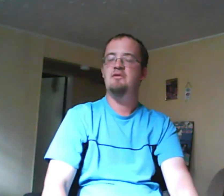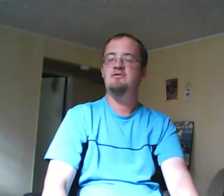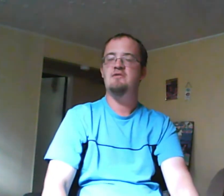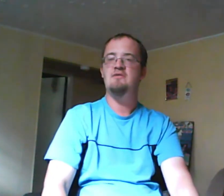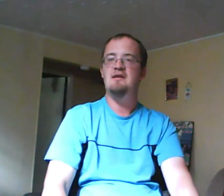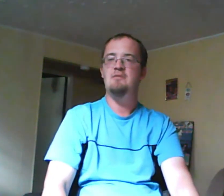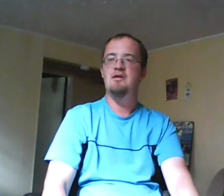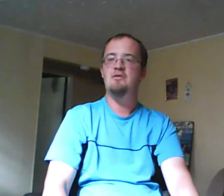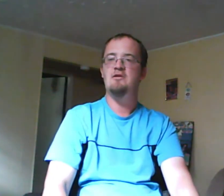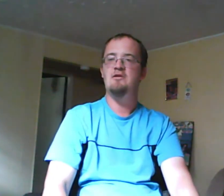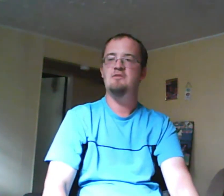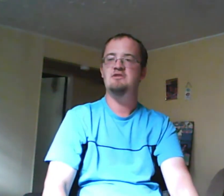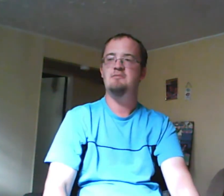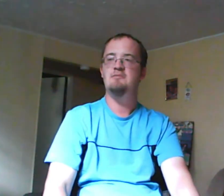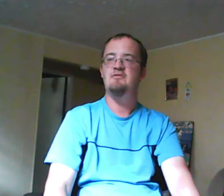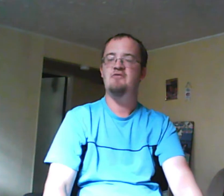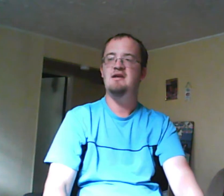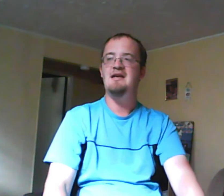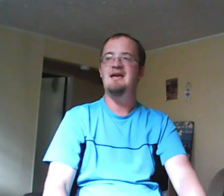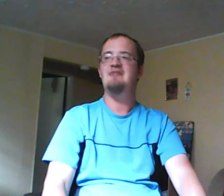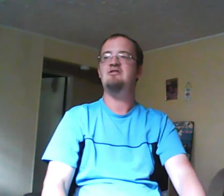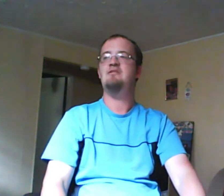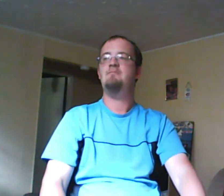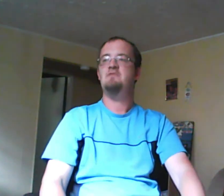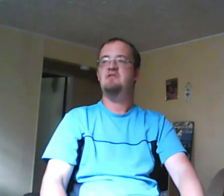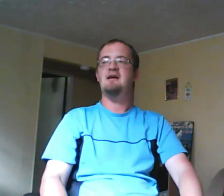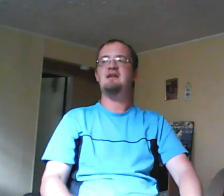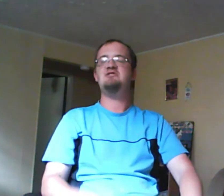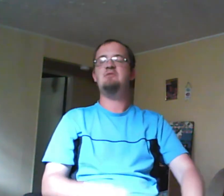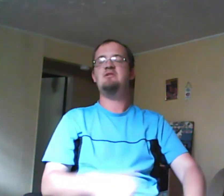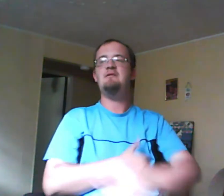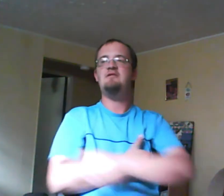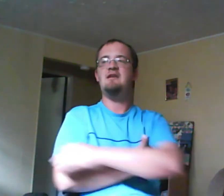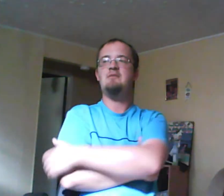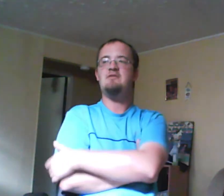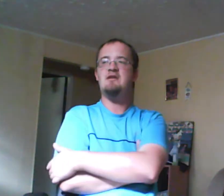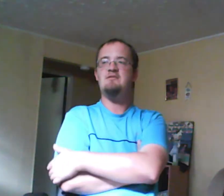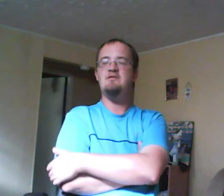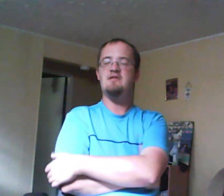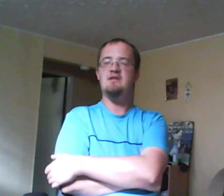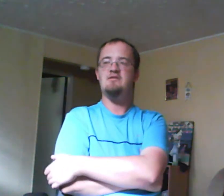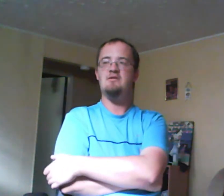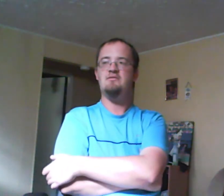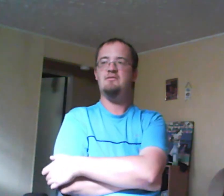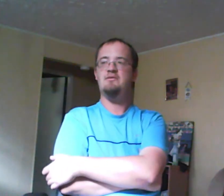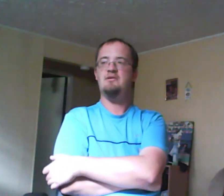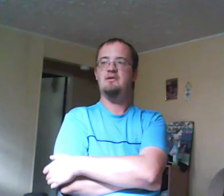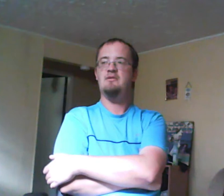herself in a poliomorous relationship with Frankie and Sake. I guess she wanted to be with Sake, but was scared of losing Sake to